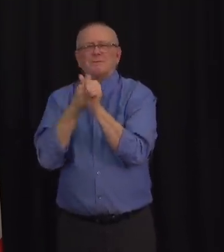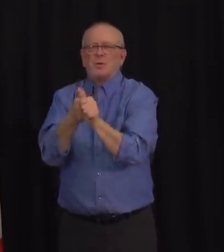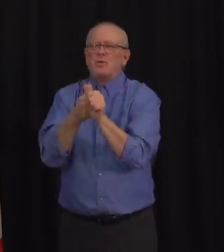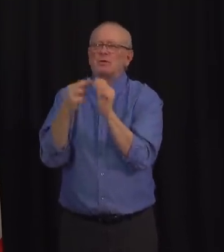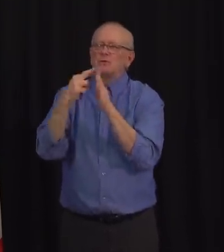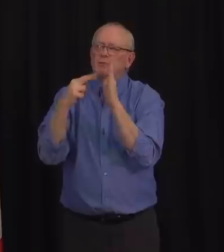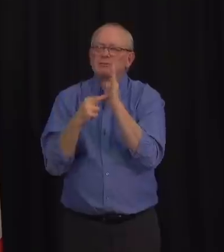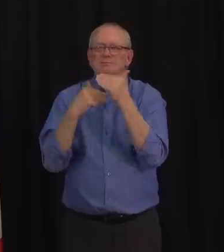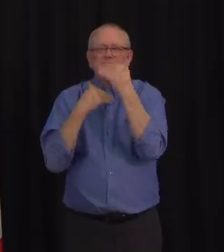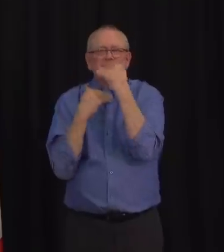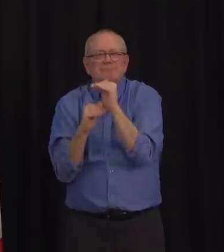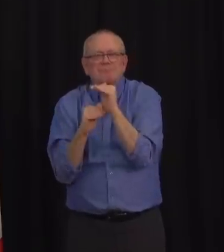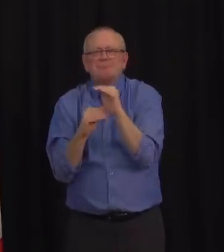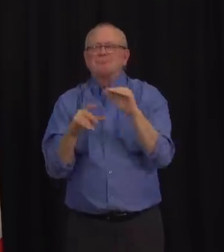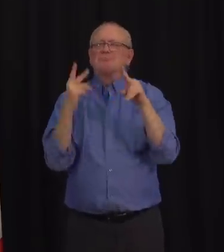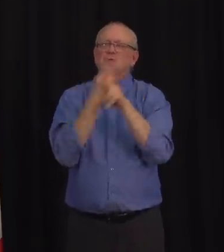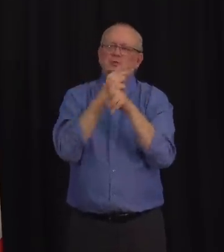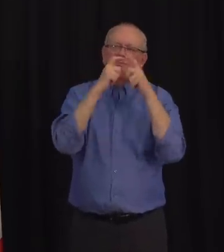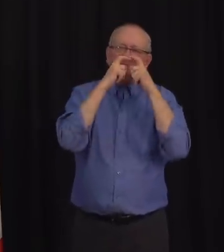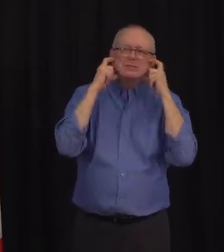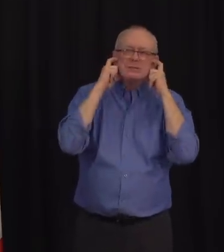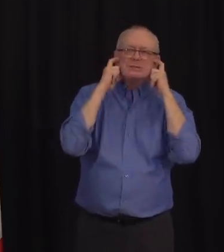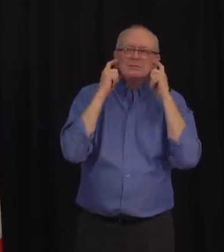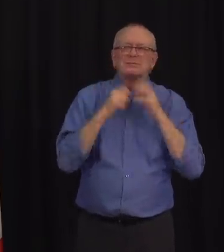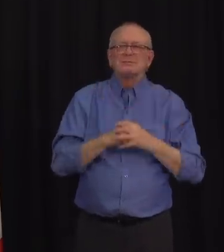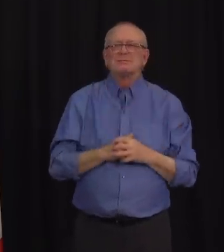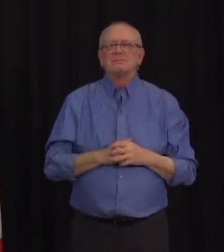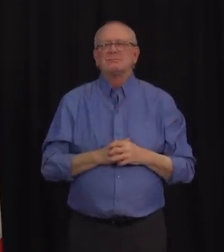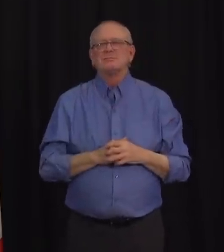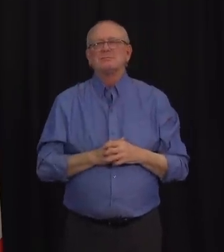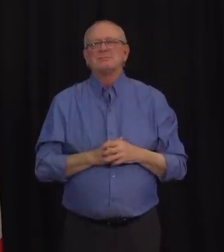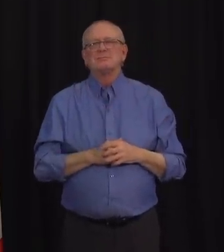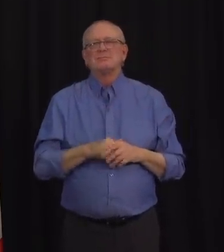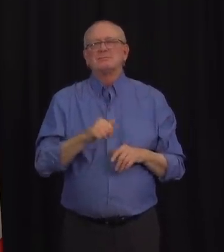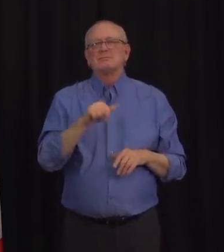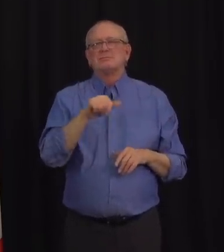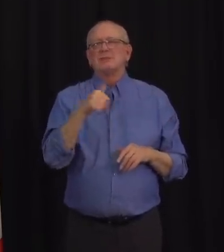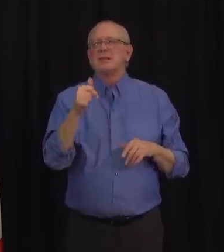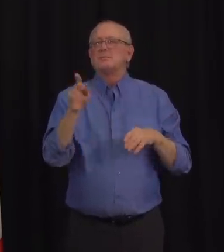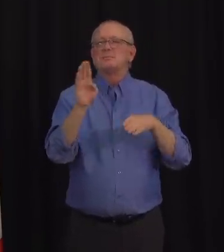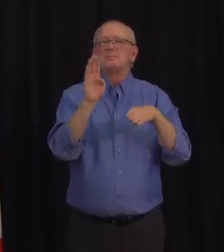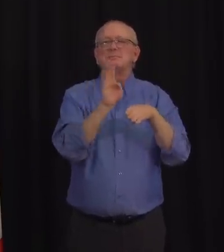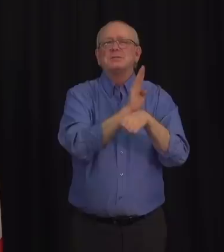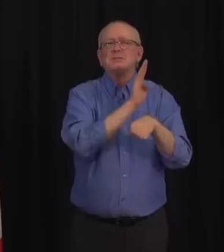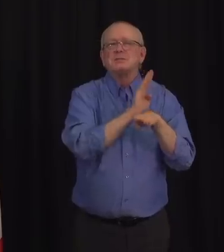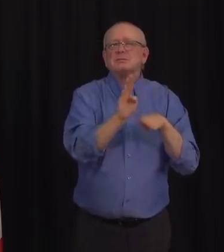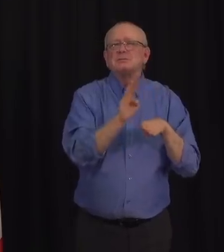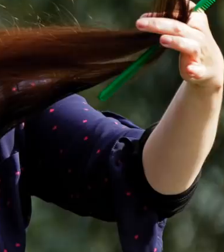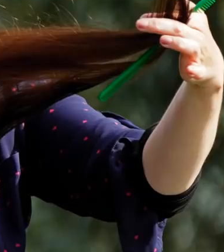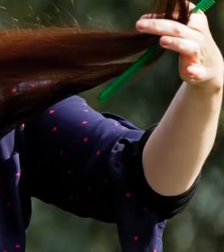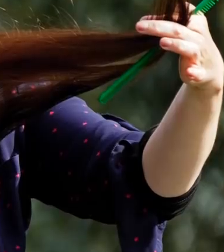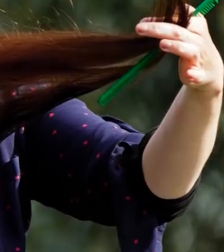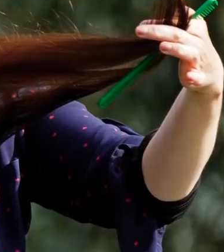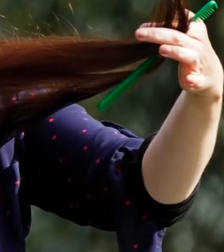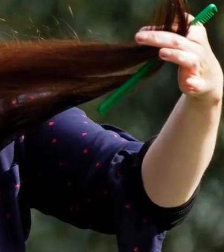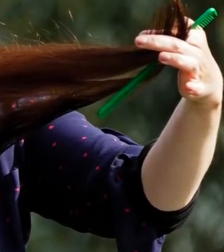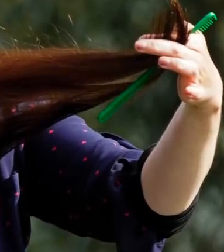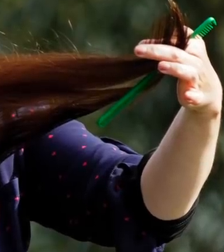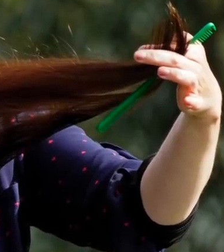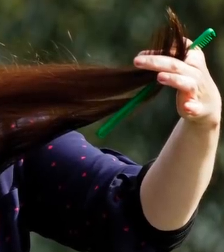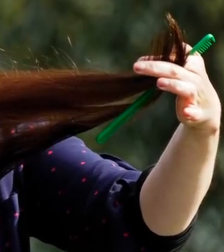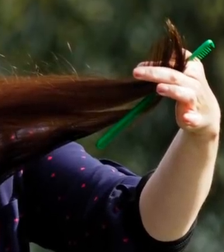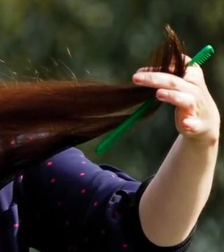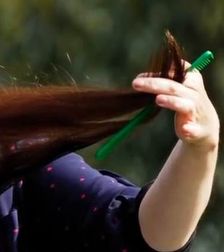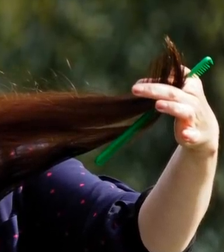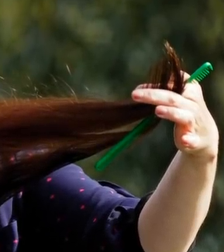third category of restrictions for businesses for areas under enhanced status. We are limiting some businesses, as